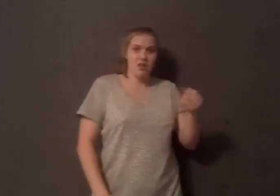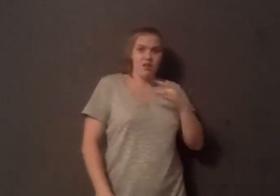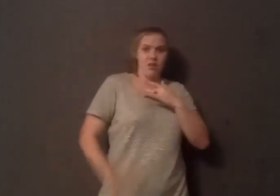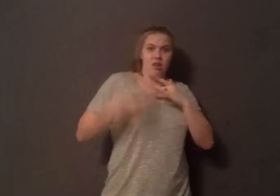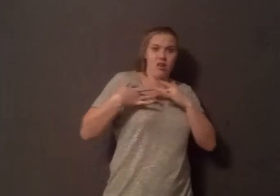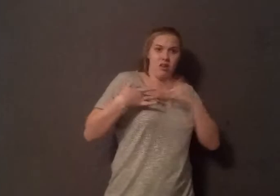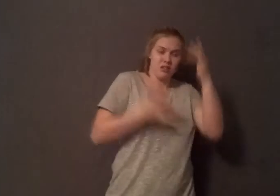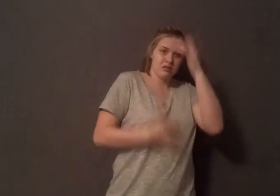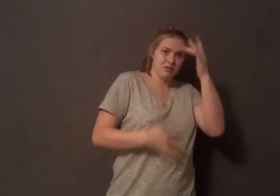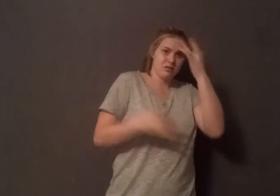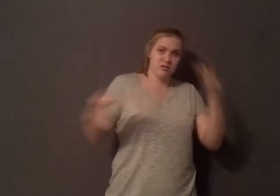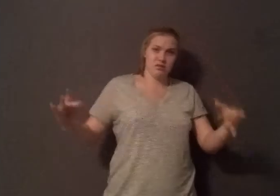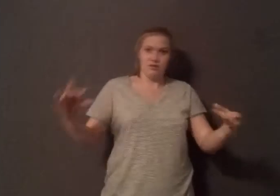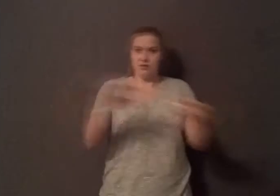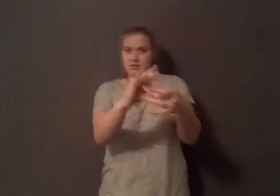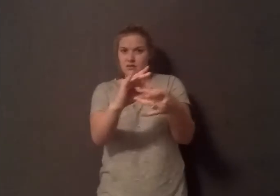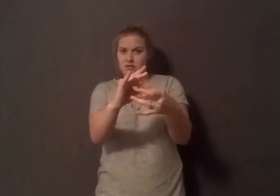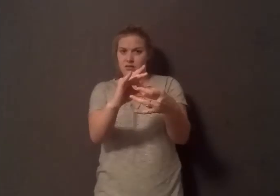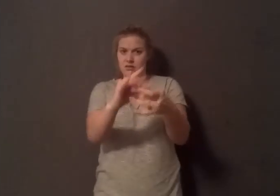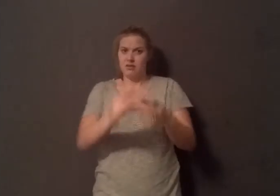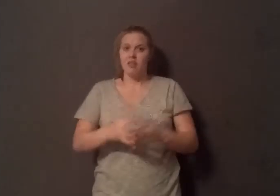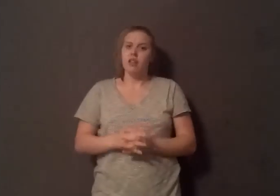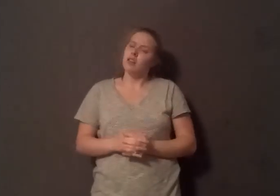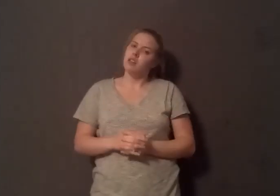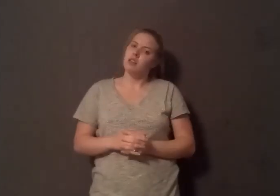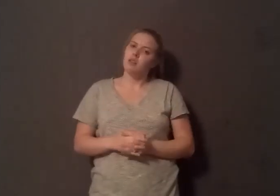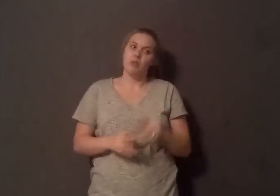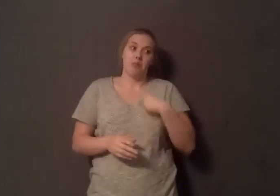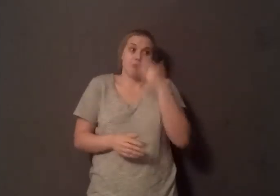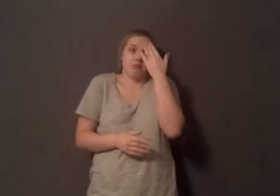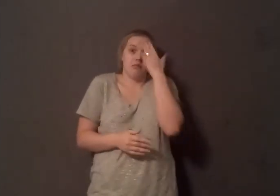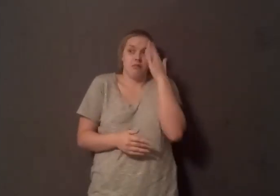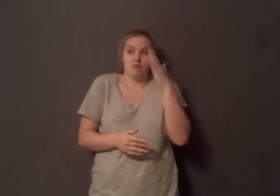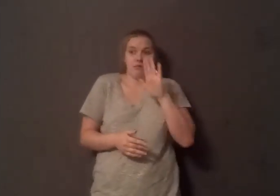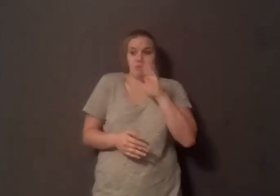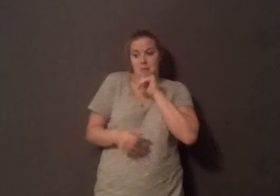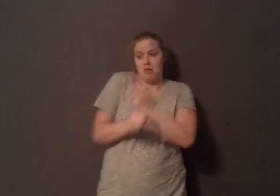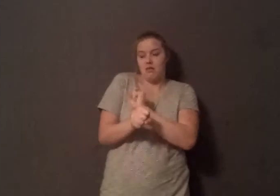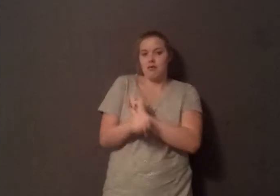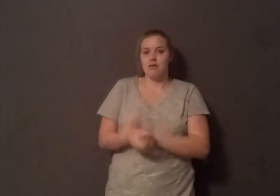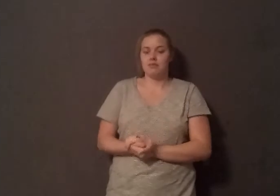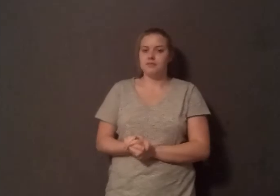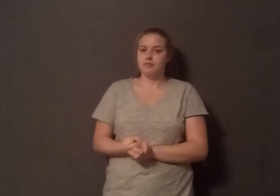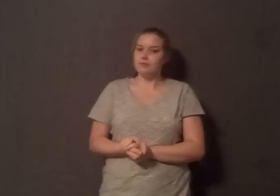I honestly don't know because I don't do that, I guess. That's not what I do. Another organization rep that wasn't able to answer my questions.